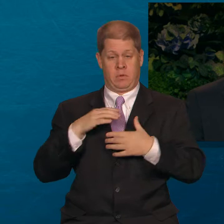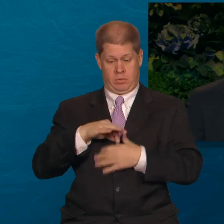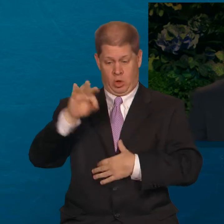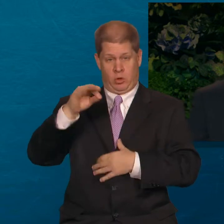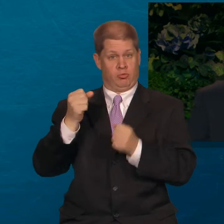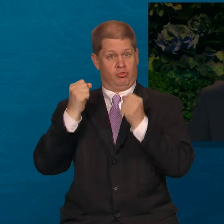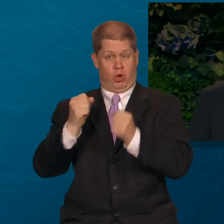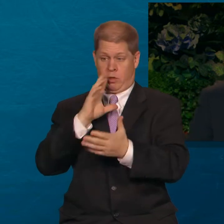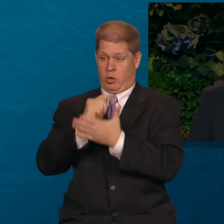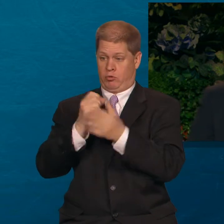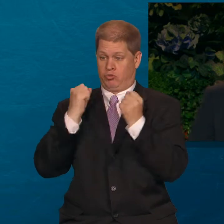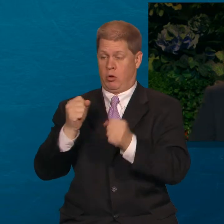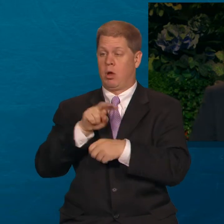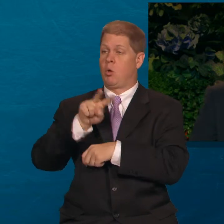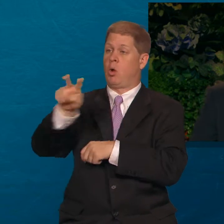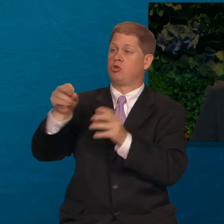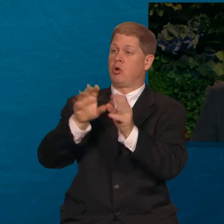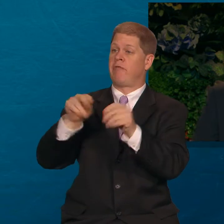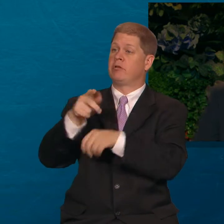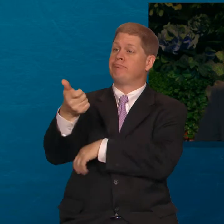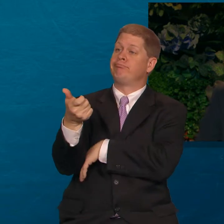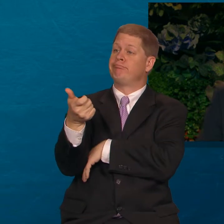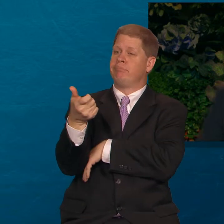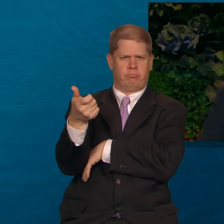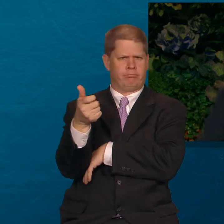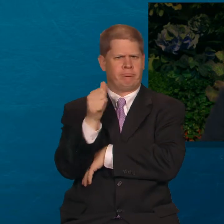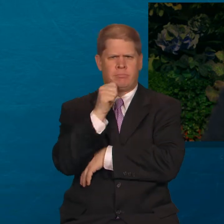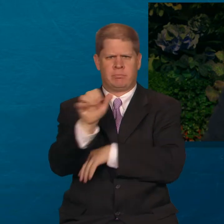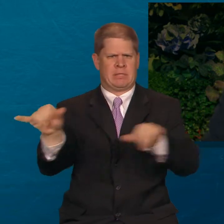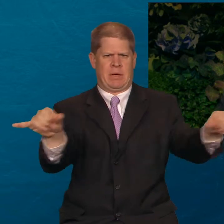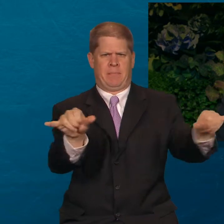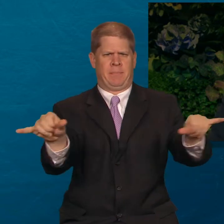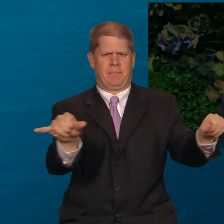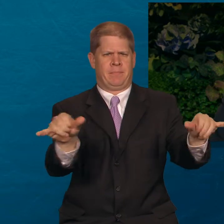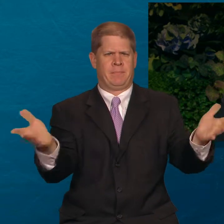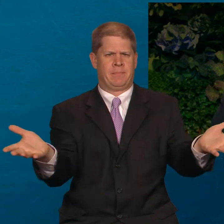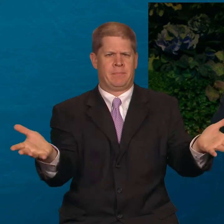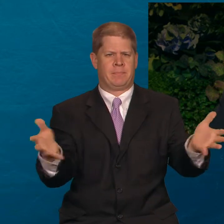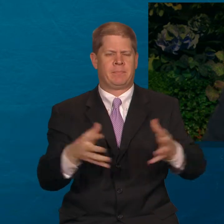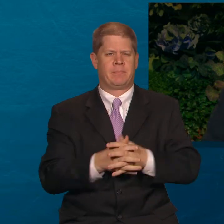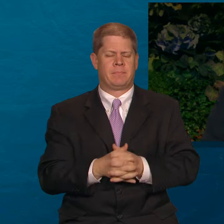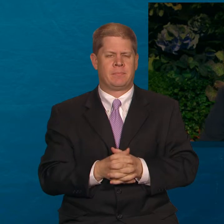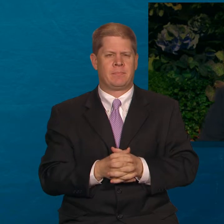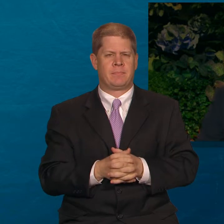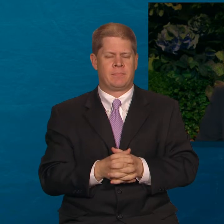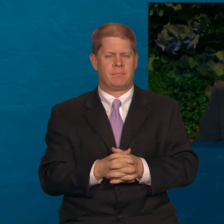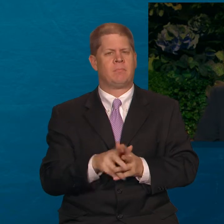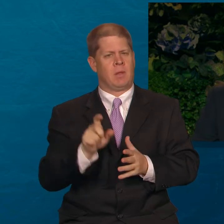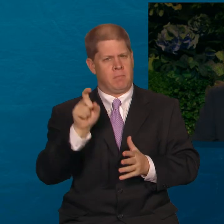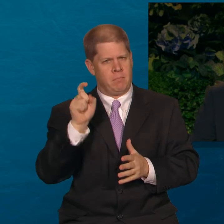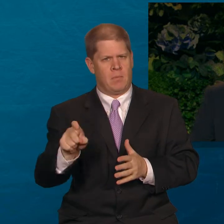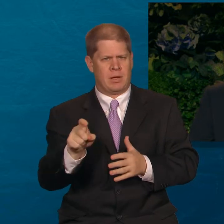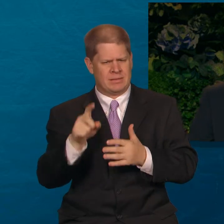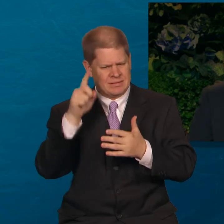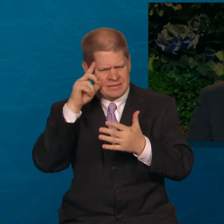our testimonies in shape by simply watching general conference on television. We need to study and learn the